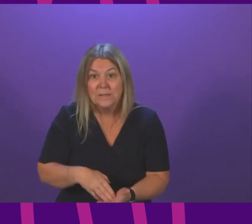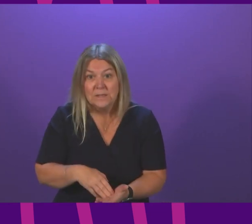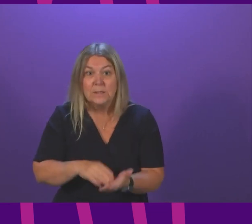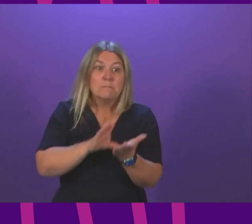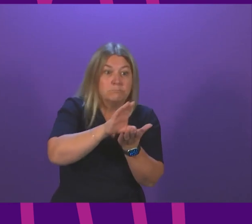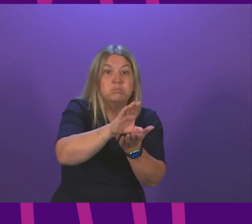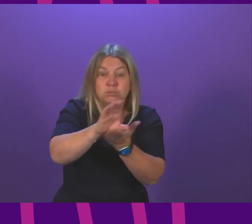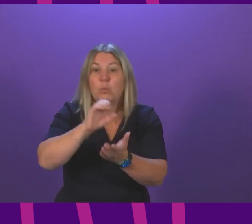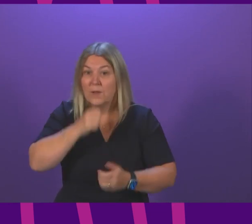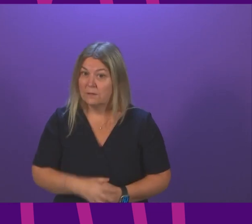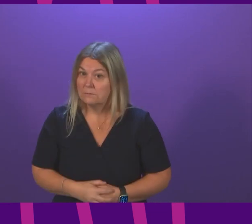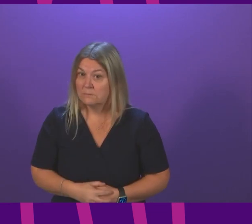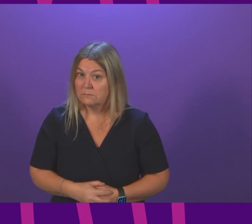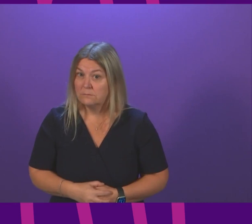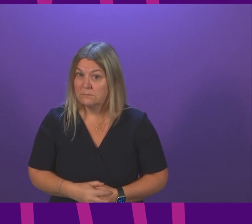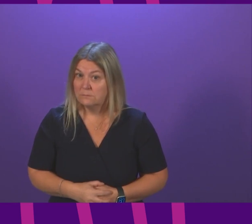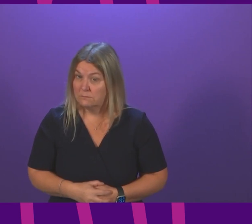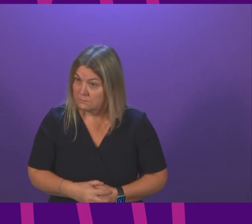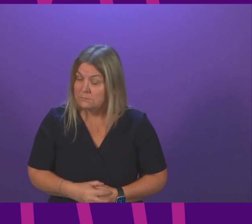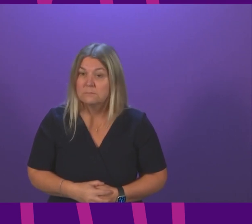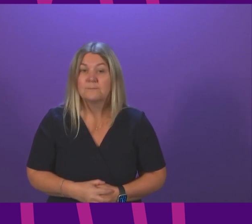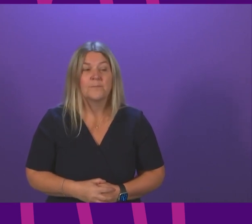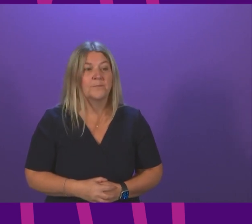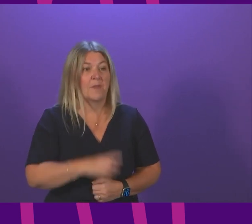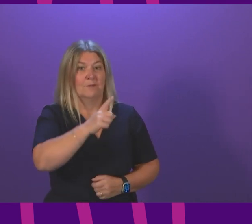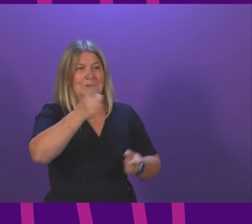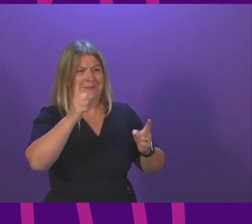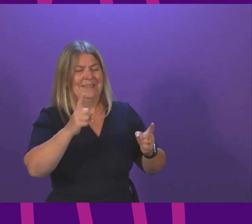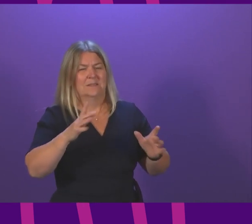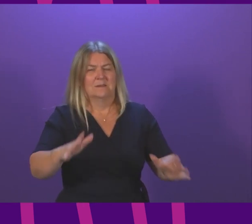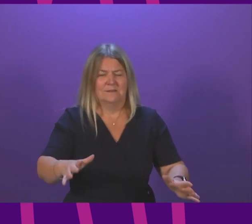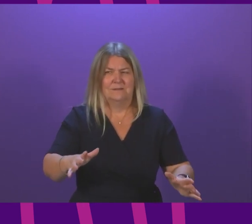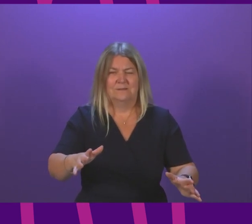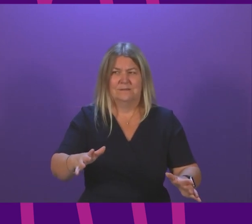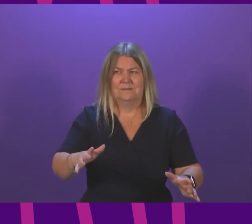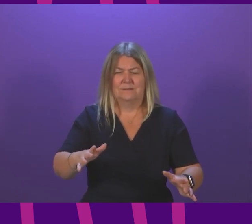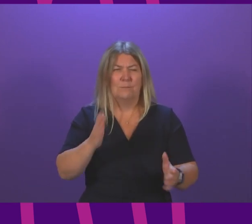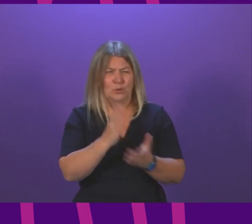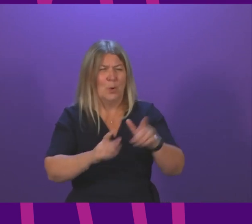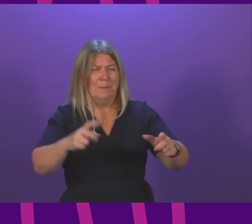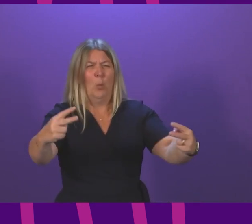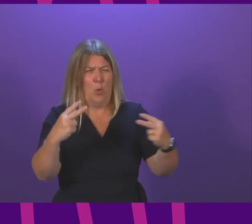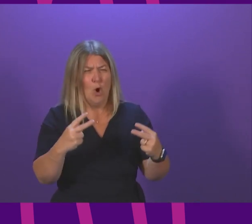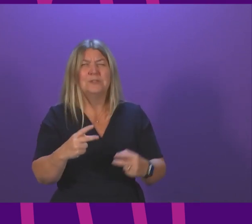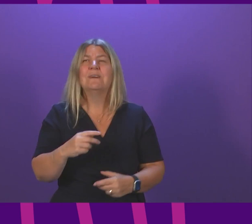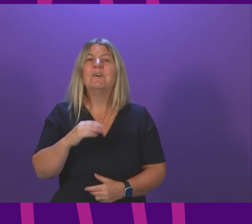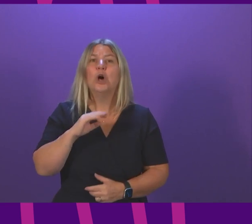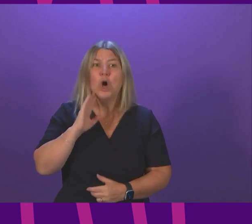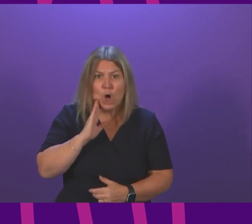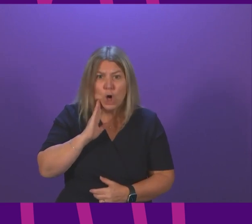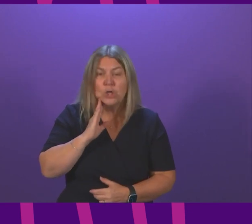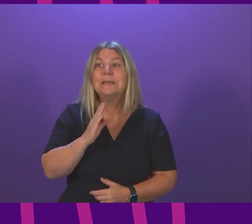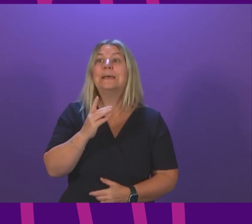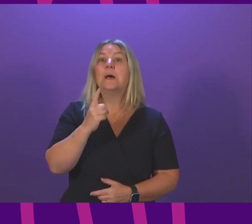too late first minister I think people watching this will have heard me say every penny of the